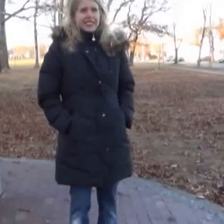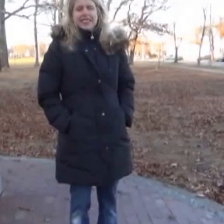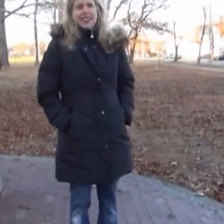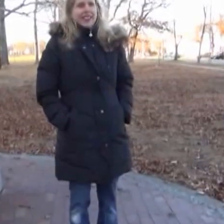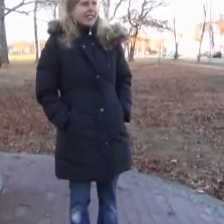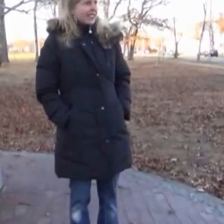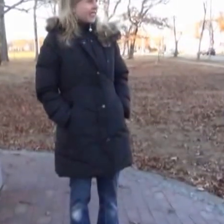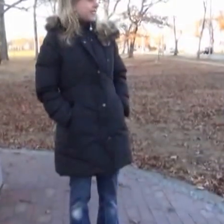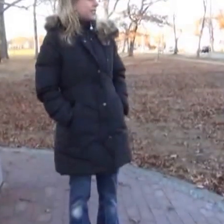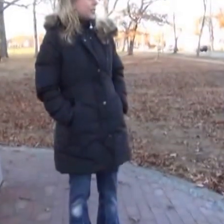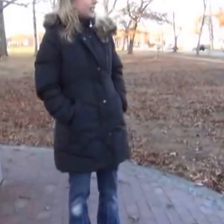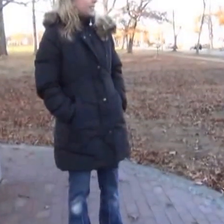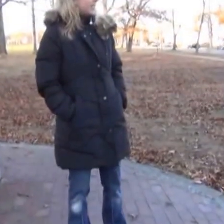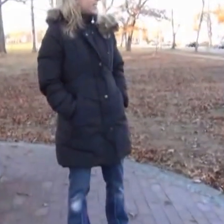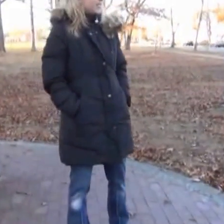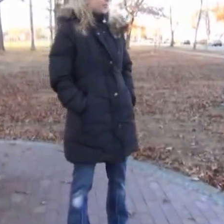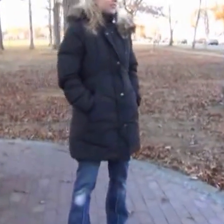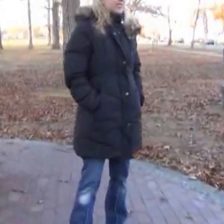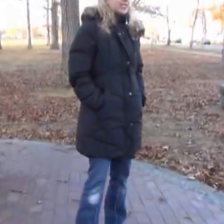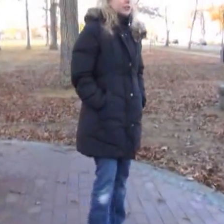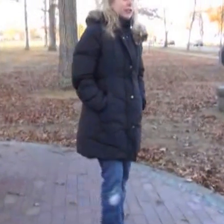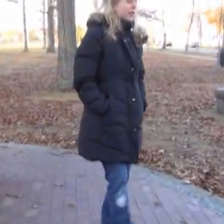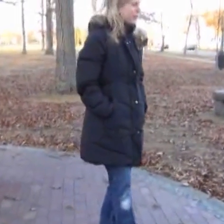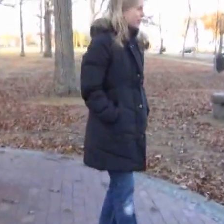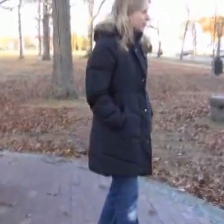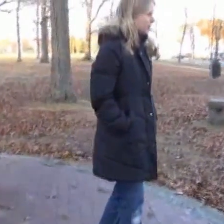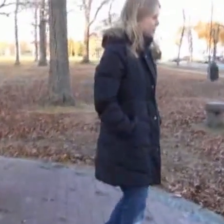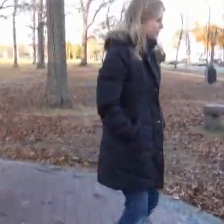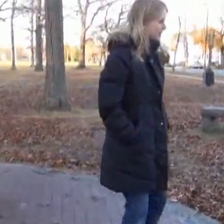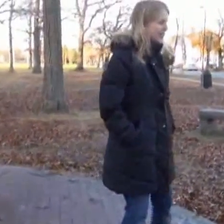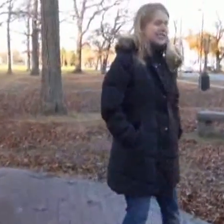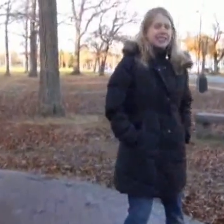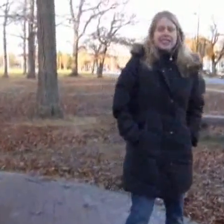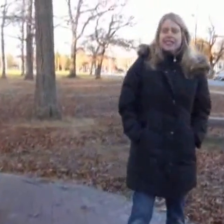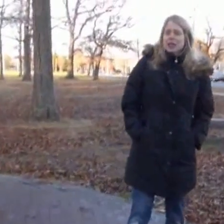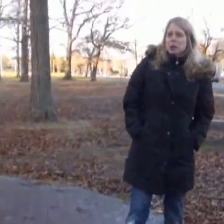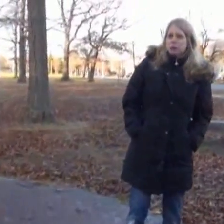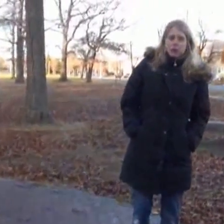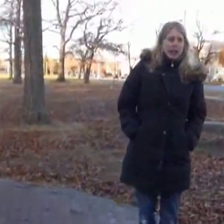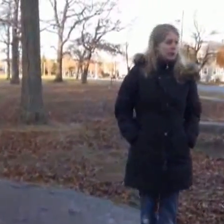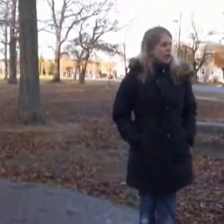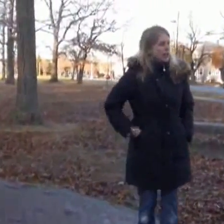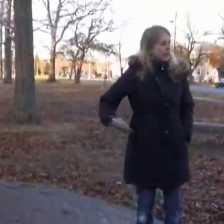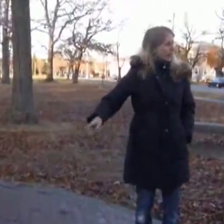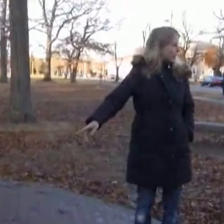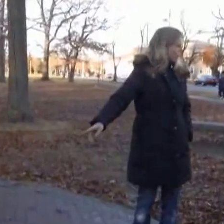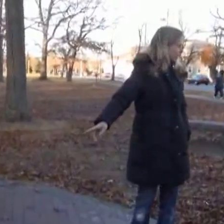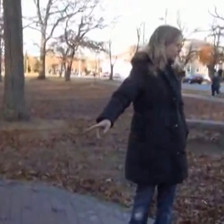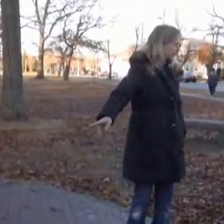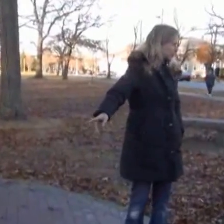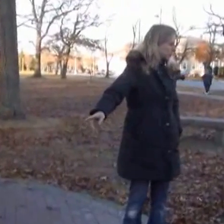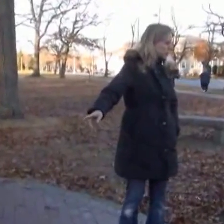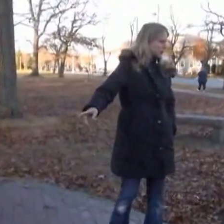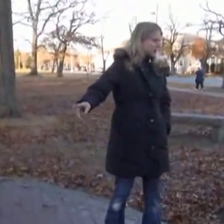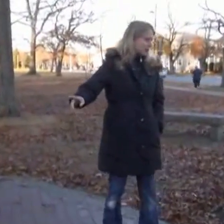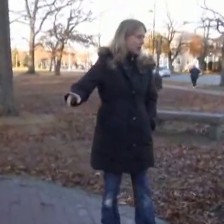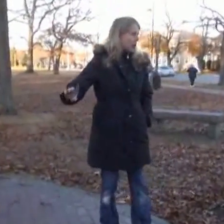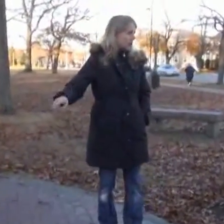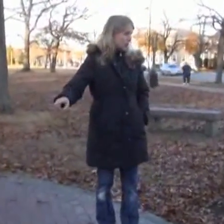That's all right. I'm just trying to, um... It's very, very cold. Yeah. I'm talking about Abe Lando, who is the Holocaust